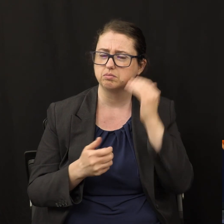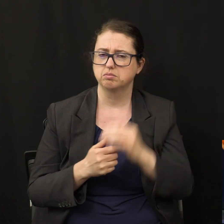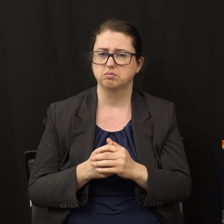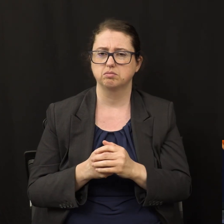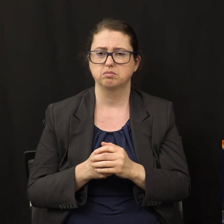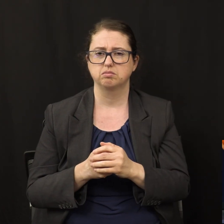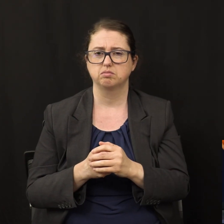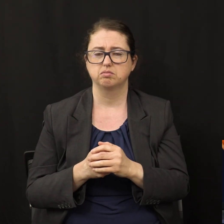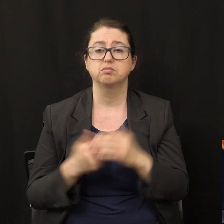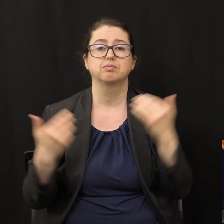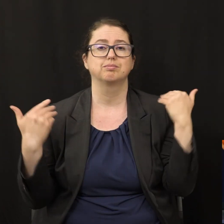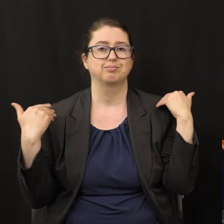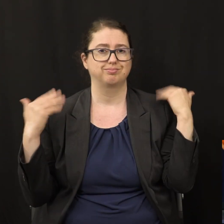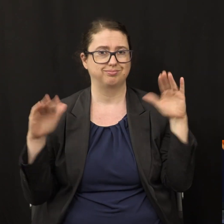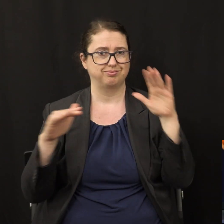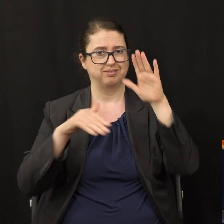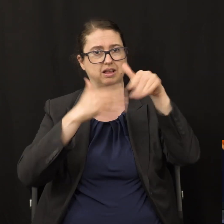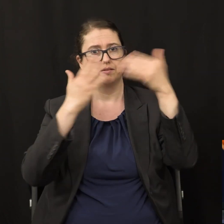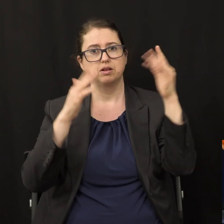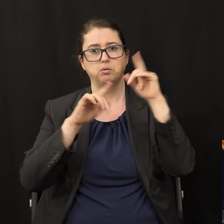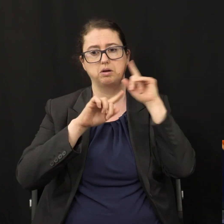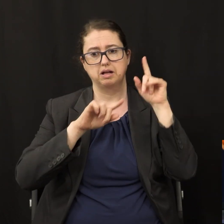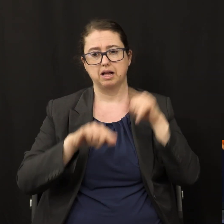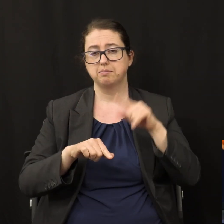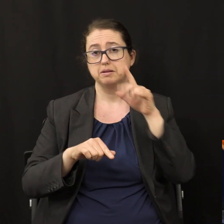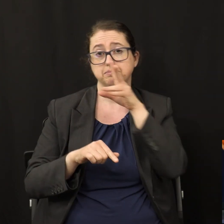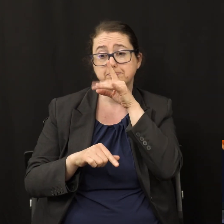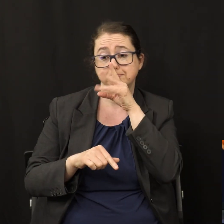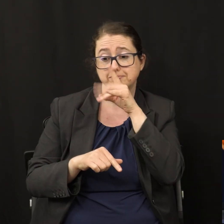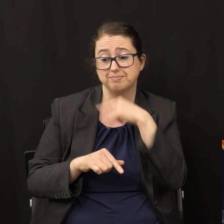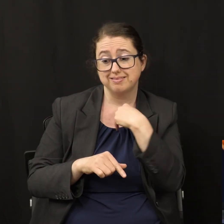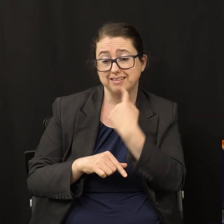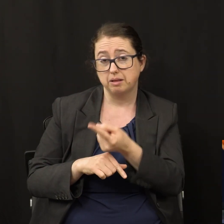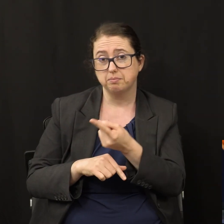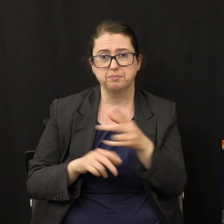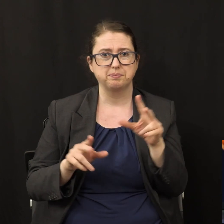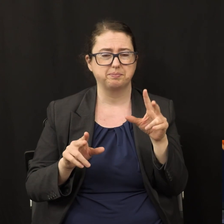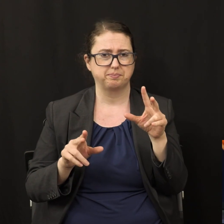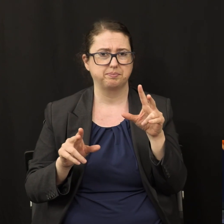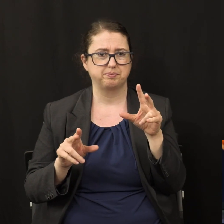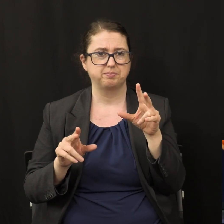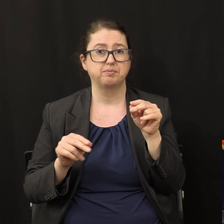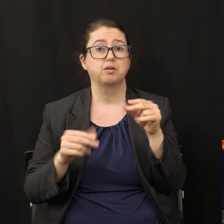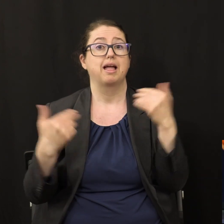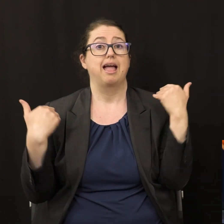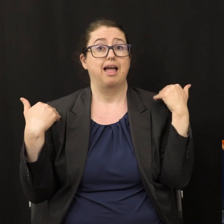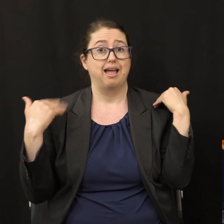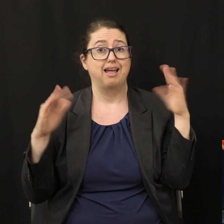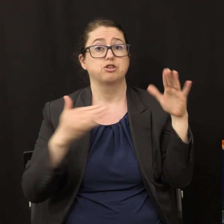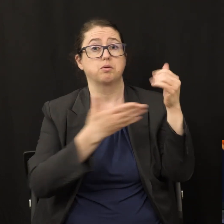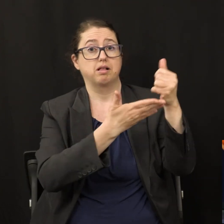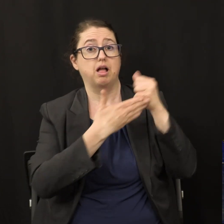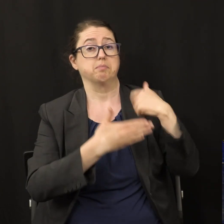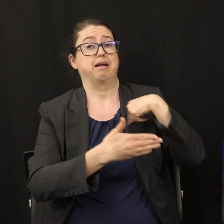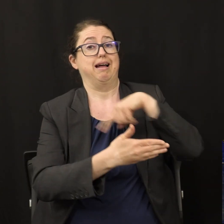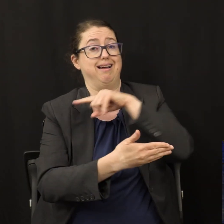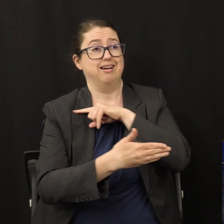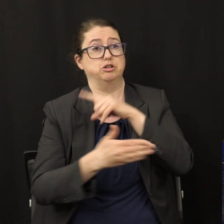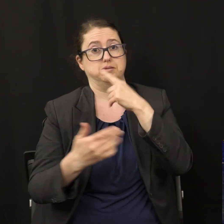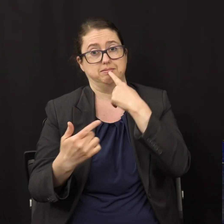an angel from heaven is going to come and whisper in their ear no an angel is going to help us proclaim this message and I heard another